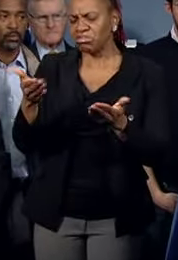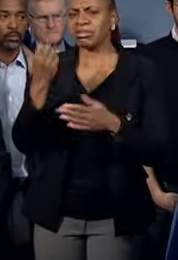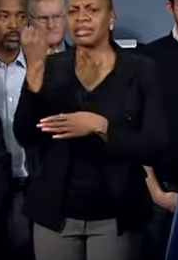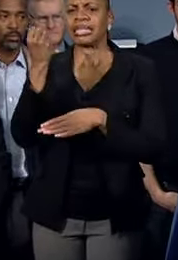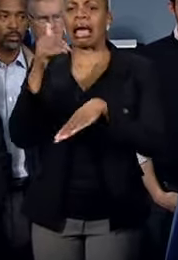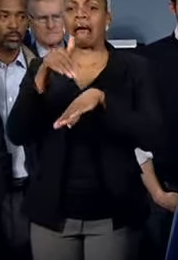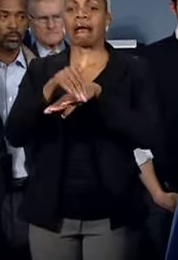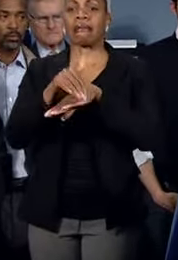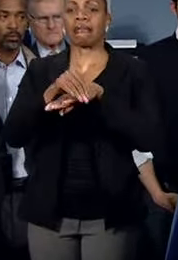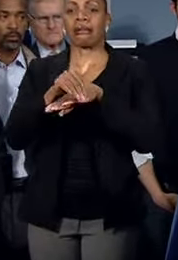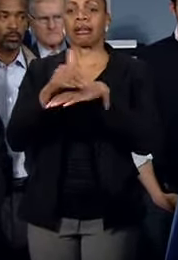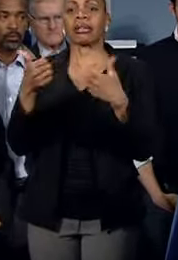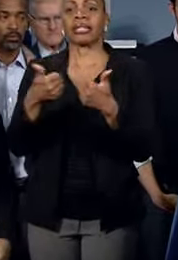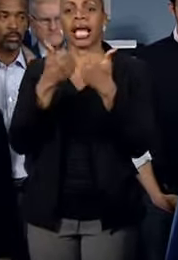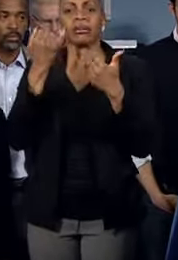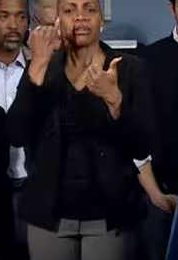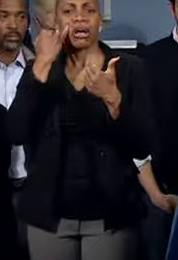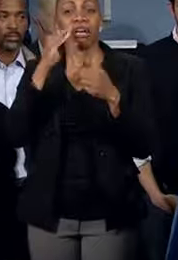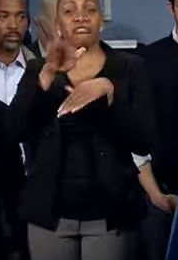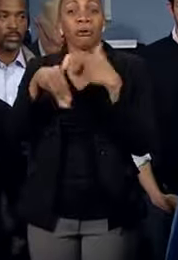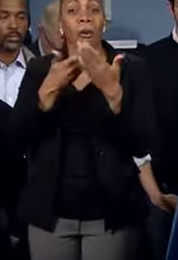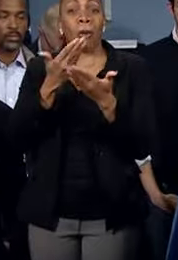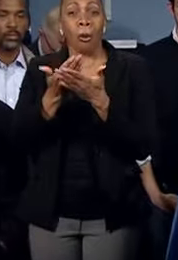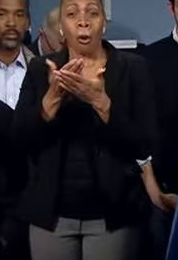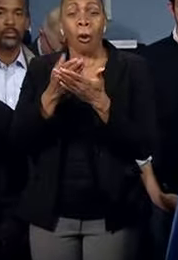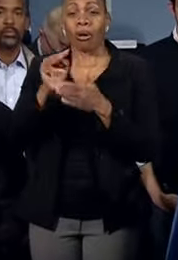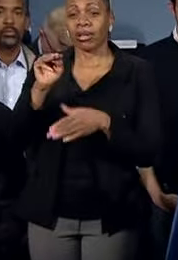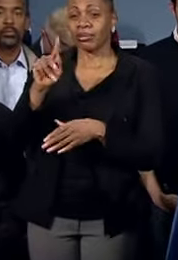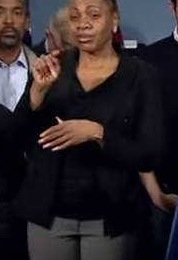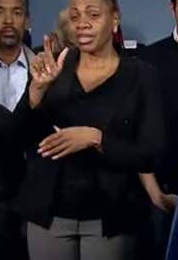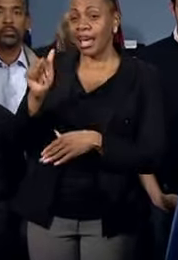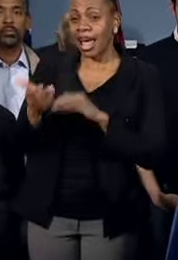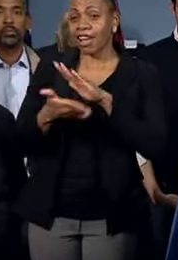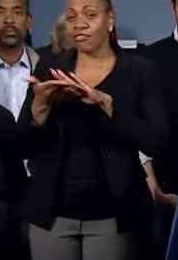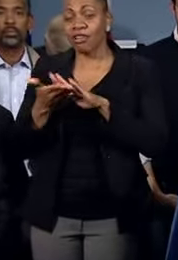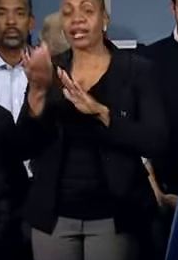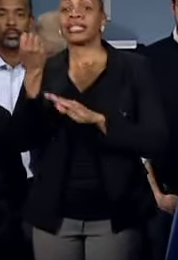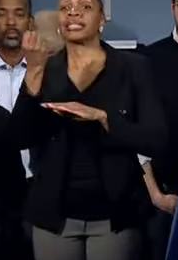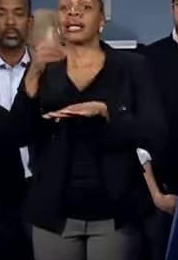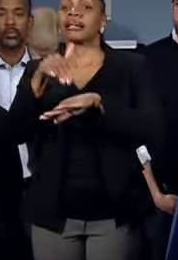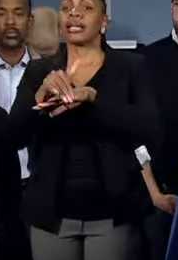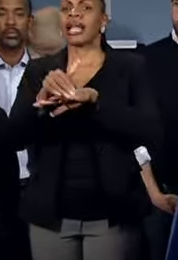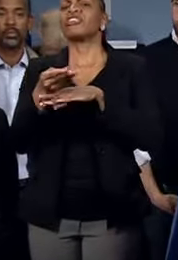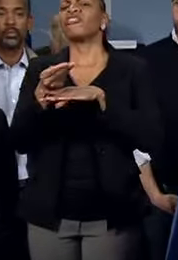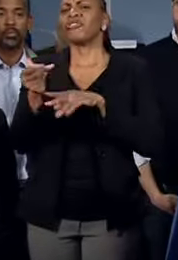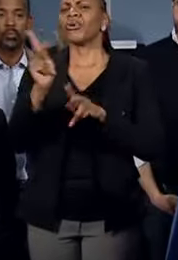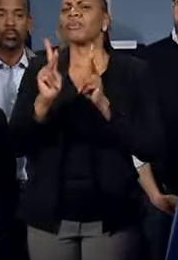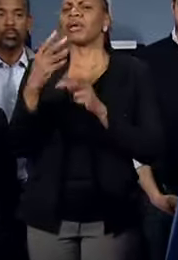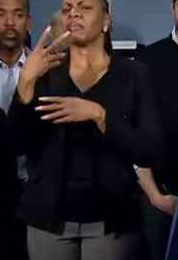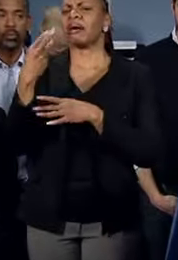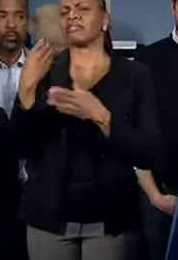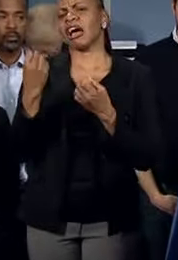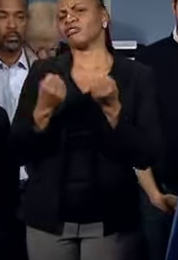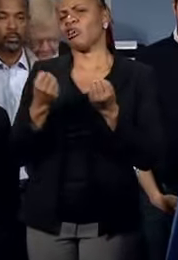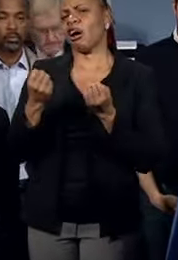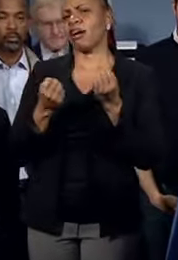game. And even if all the mass transit isn't back, it's a Saturday night, and you have fewer people on the road, so we'll be able to handle that better. Yes, miss?